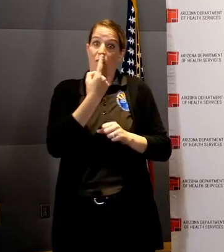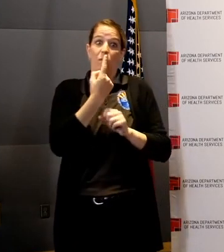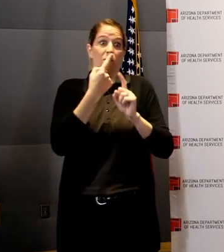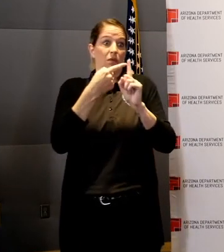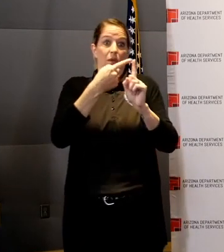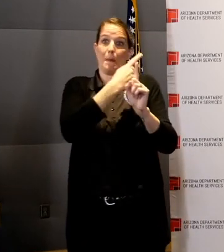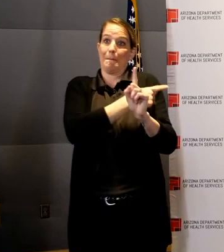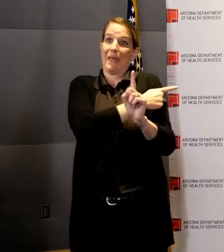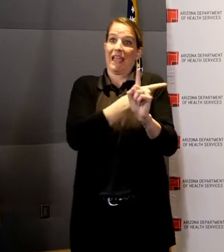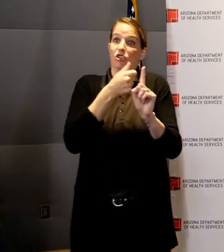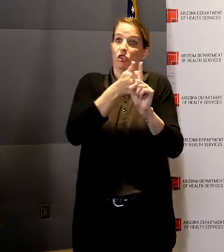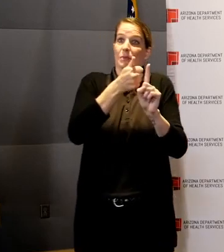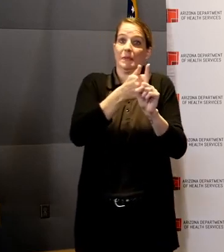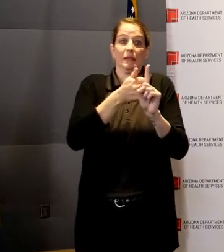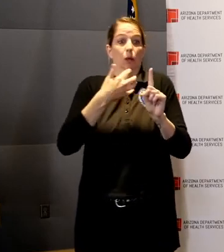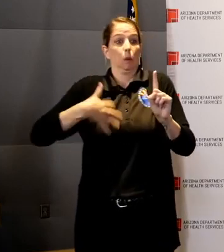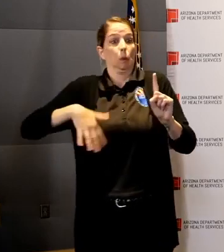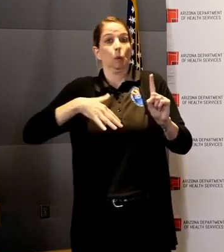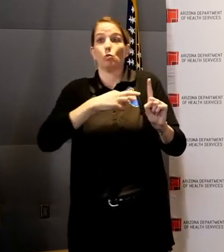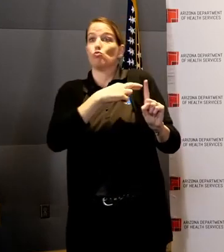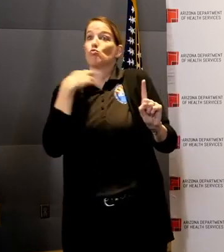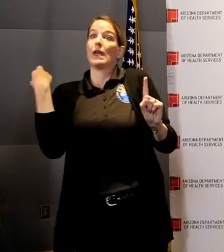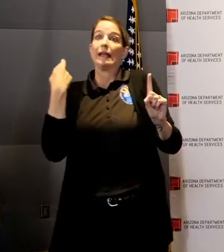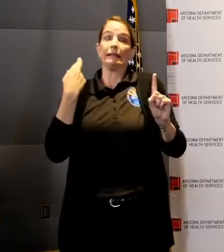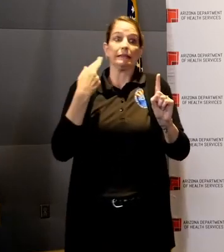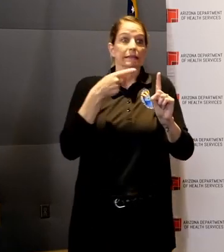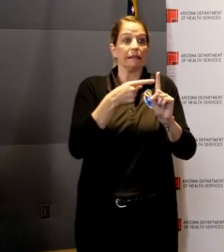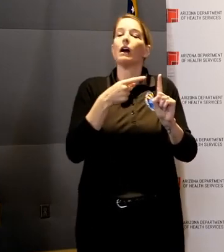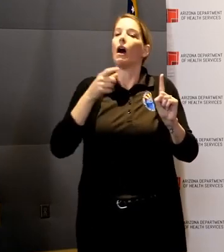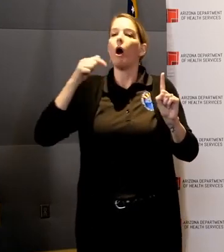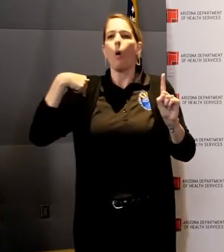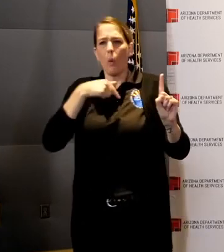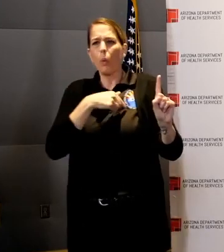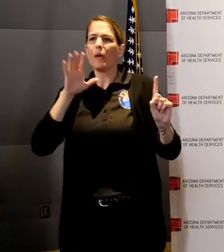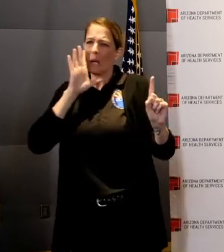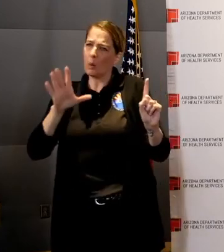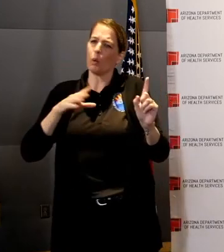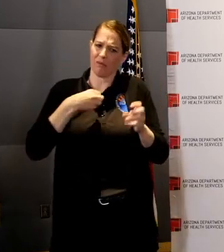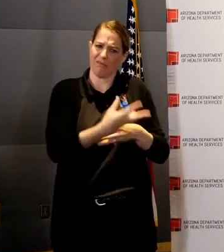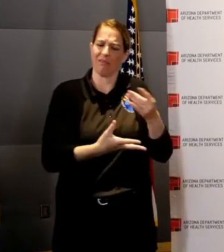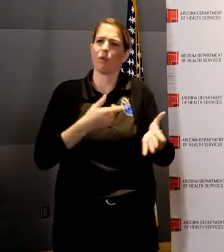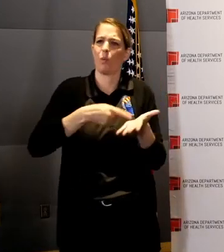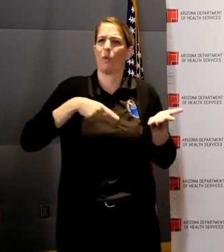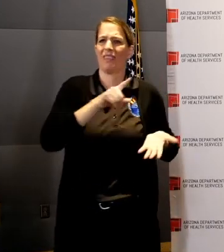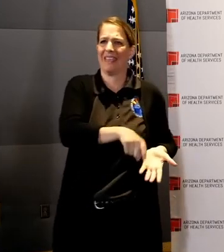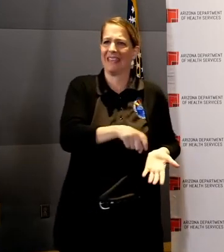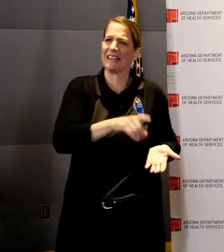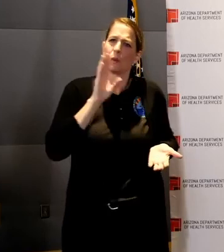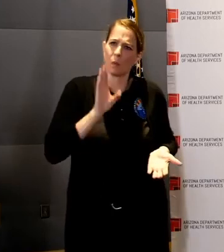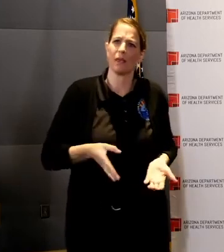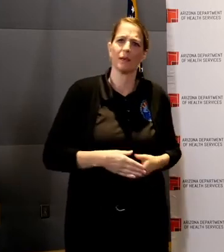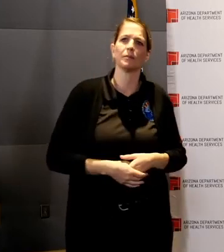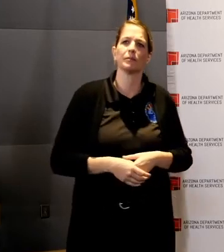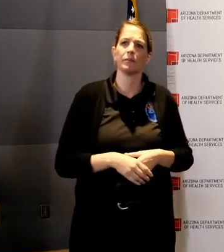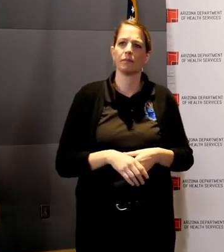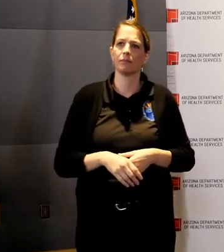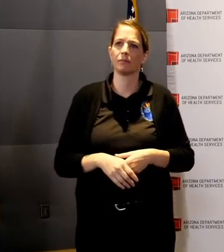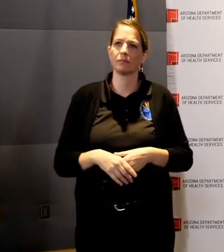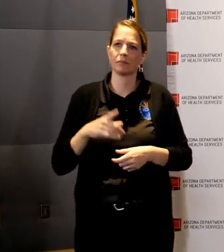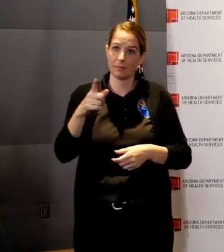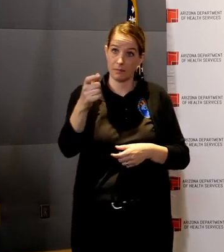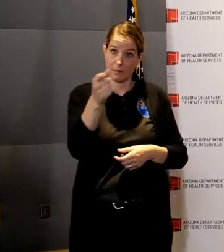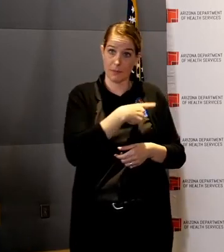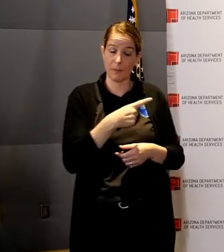test that patient. We send it from the state lab to their health department. We're going to go Telemundo and then clock's 10 and then we'll come back. Dr. Chris, those who tested